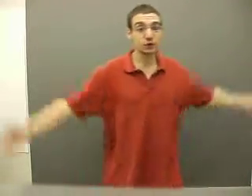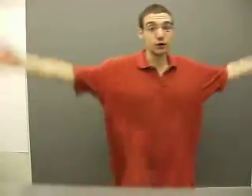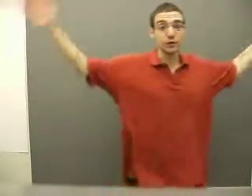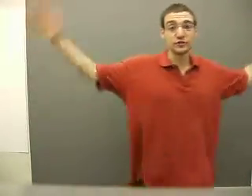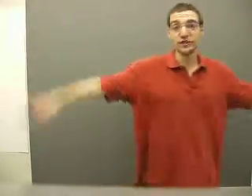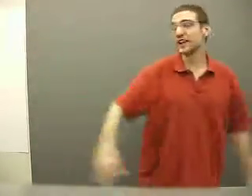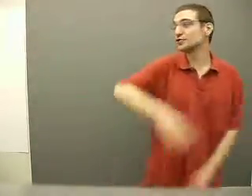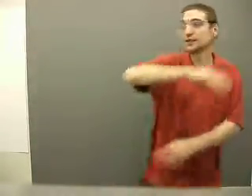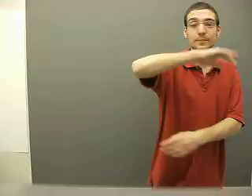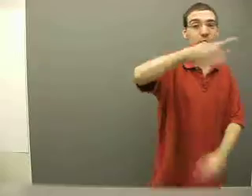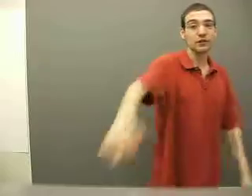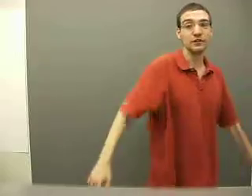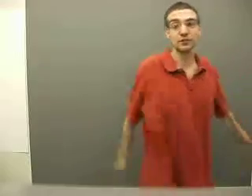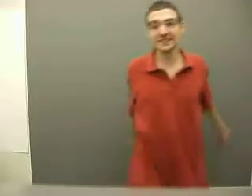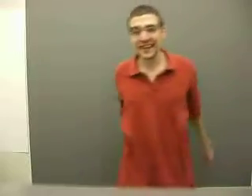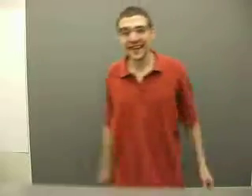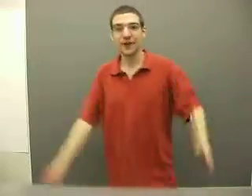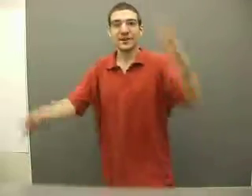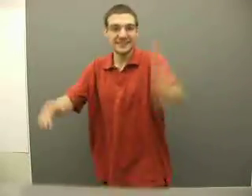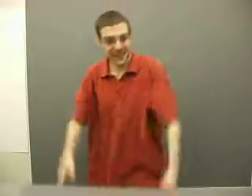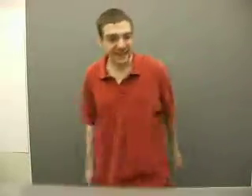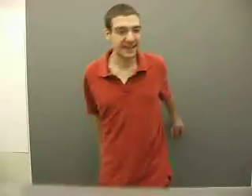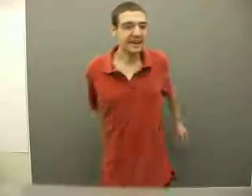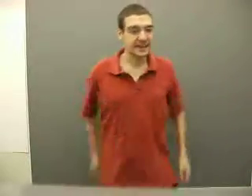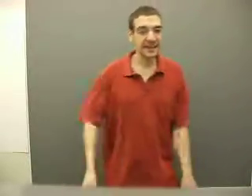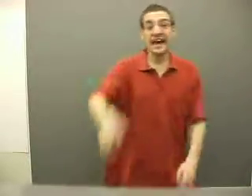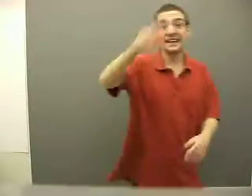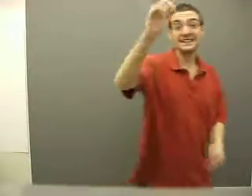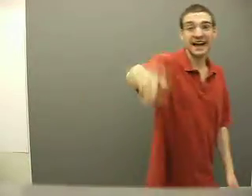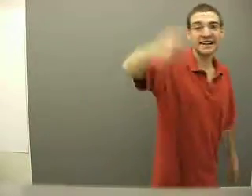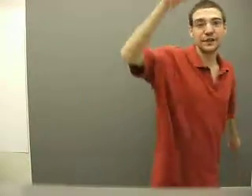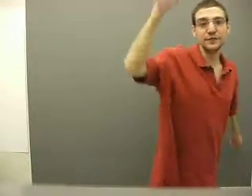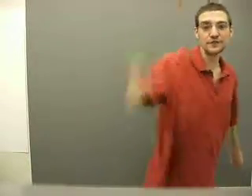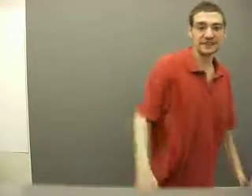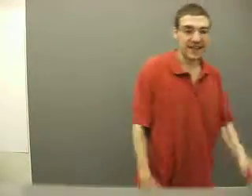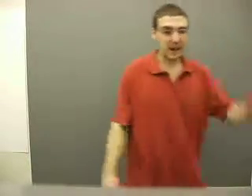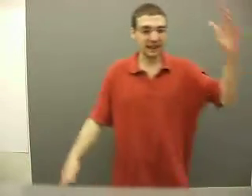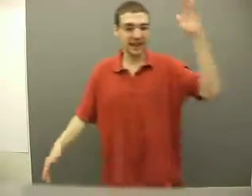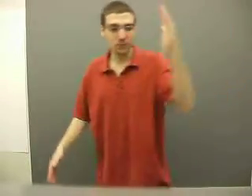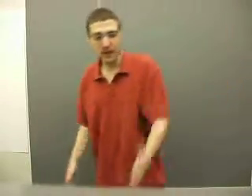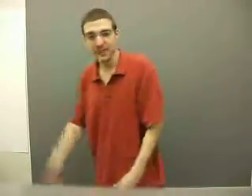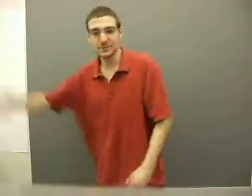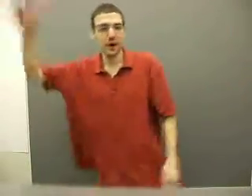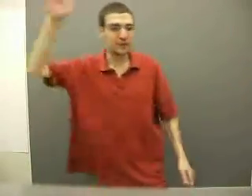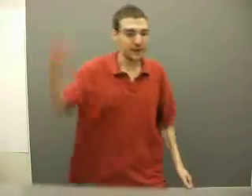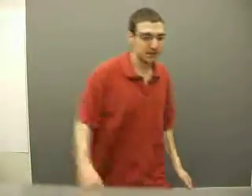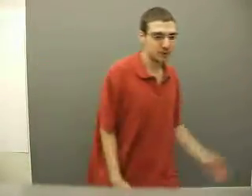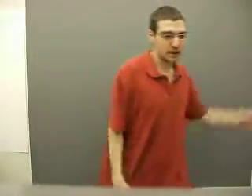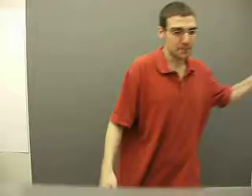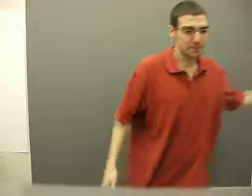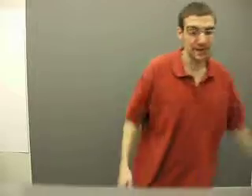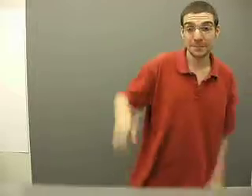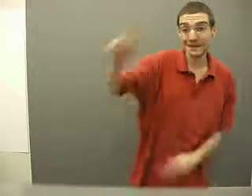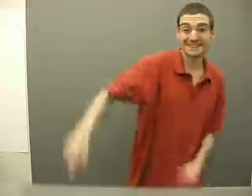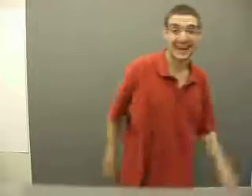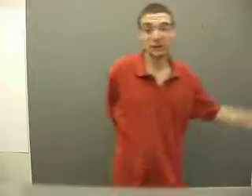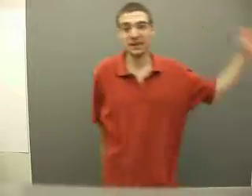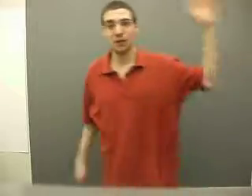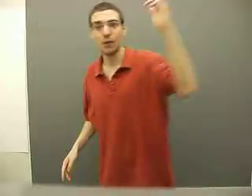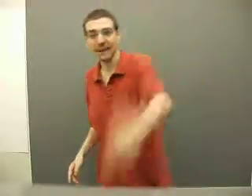truth. It's not a dream over illusion now. Yeah. And it's kind of confusing now. Like, why these motherfuckers wanna bring me down? They don't wanna